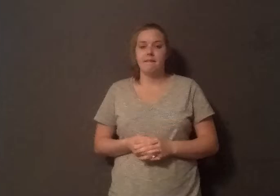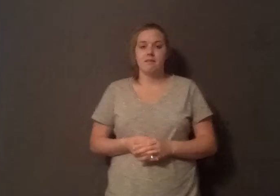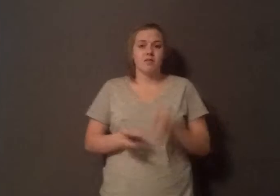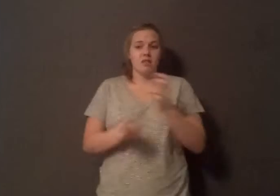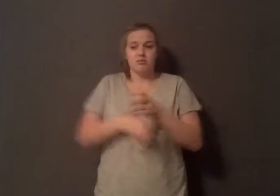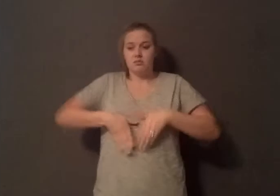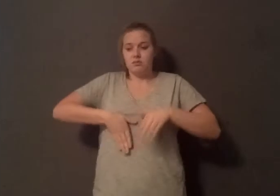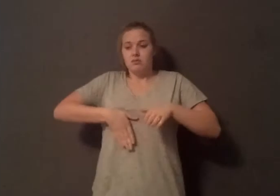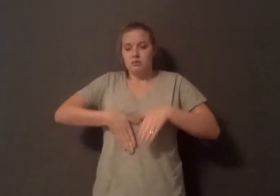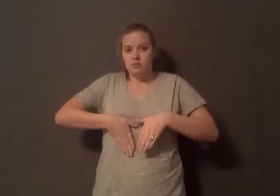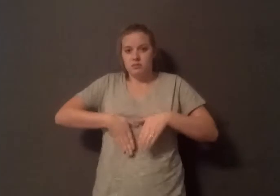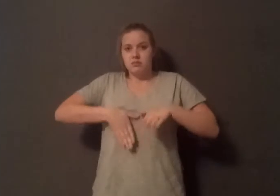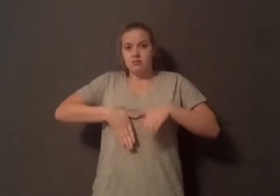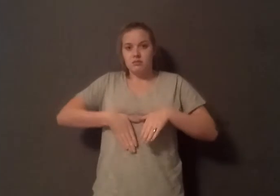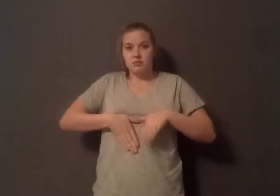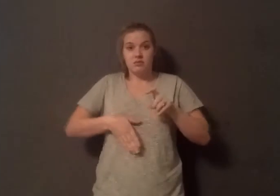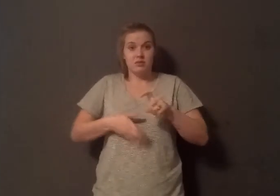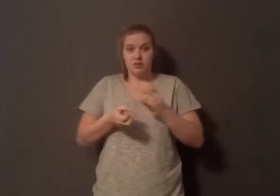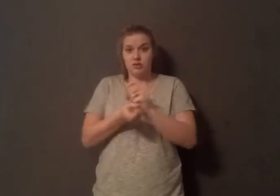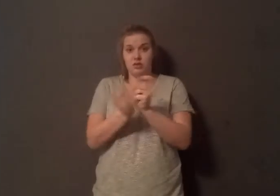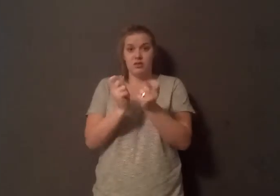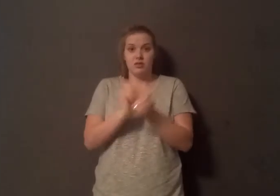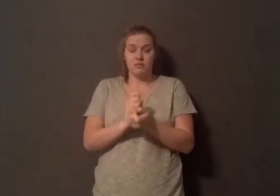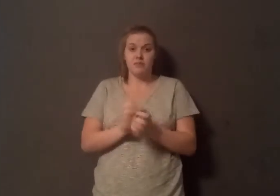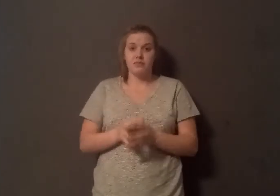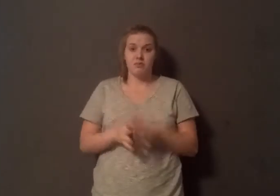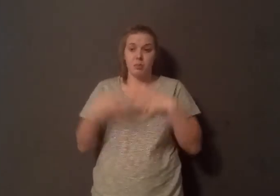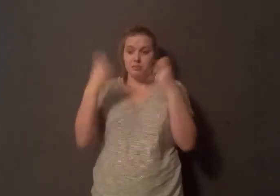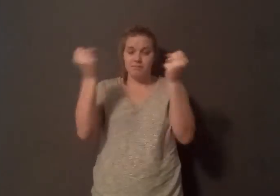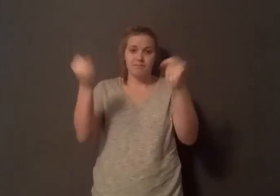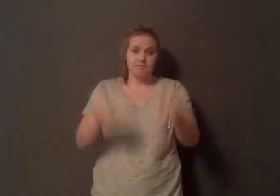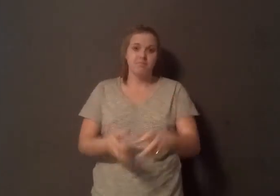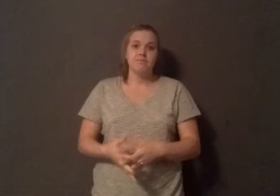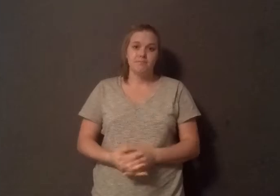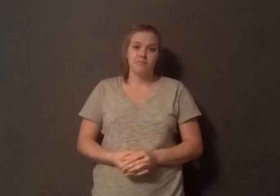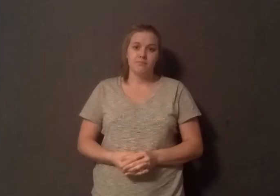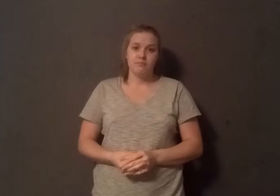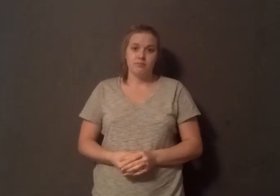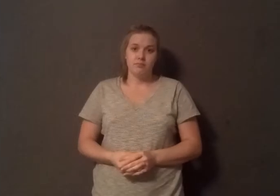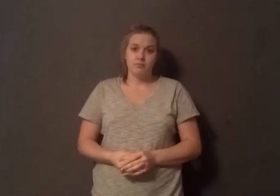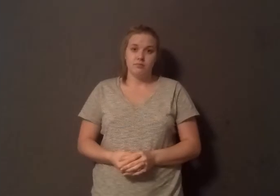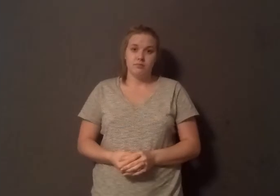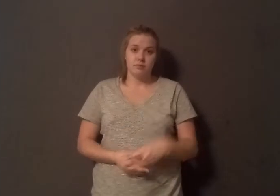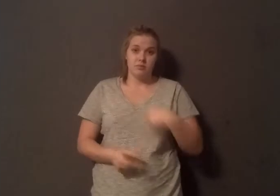And I know I need to make a change for my health, or else I'm not going to be here for my family.